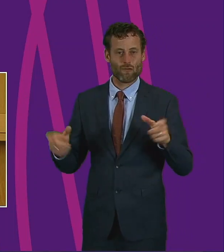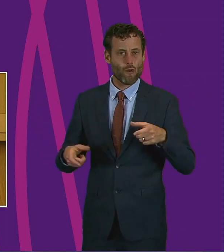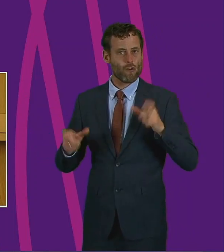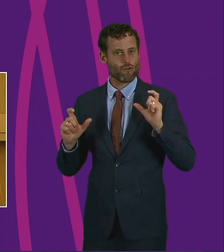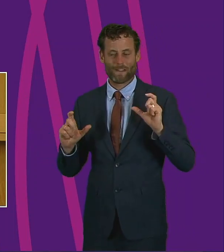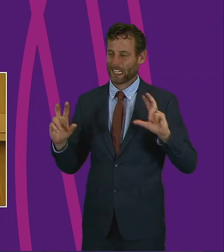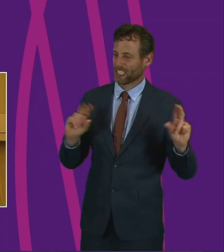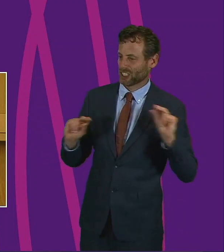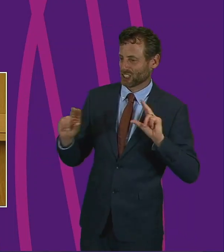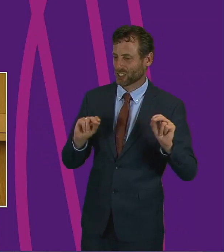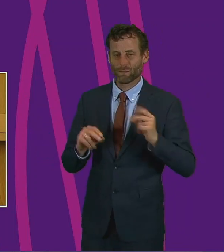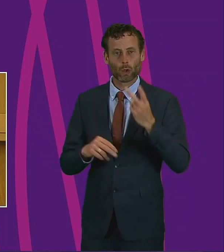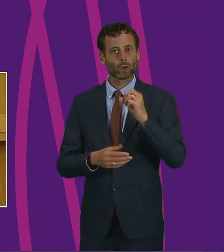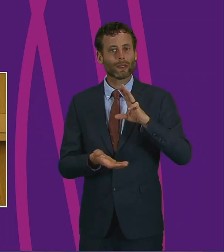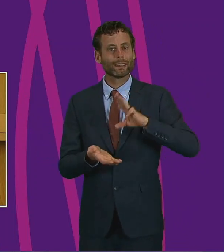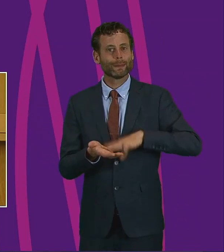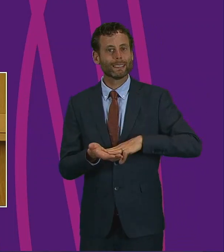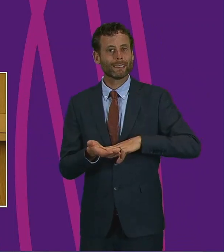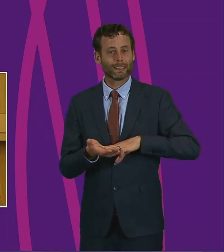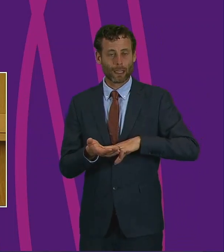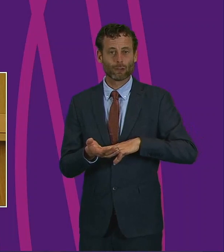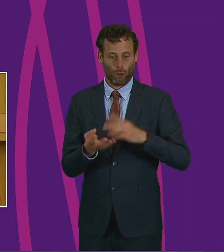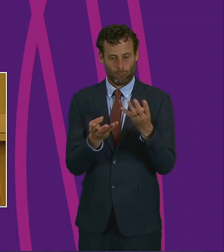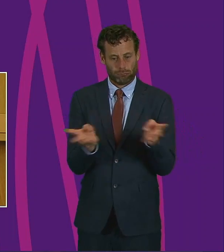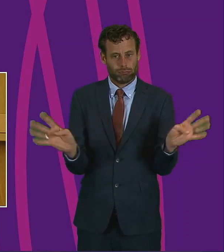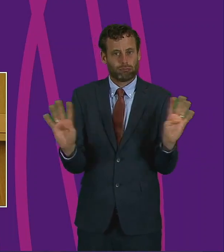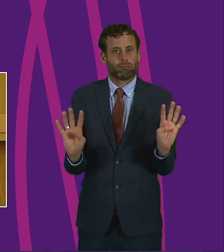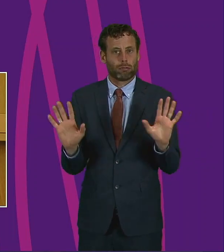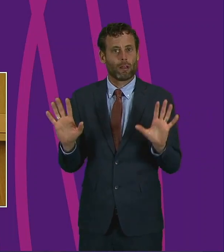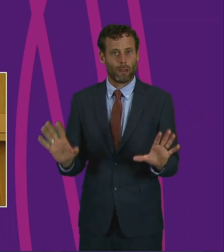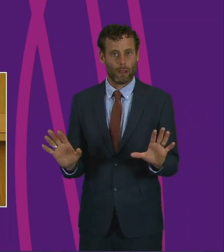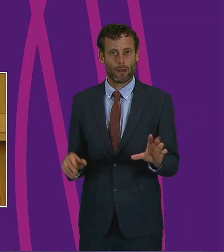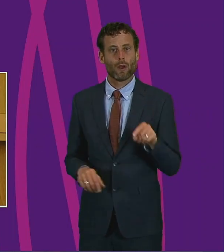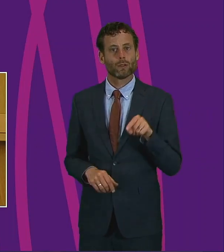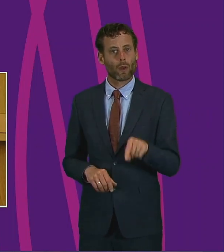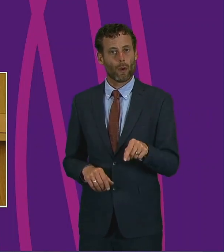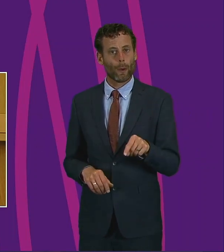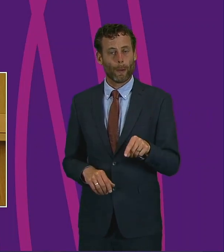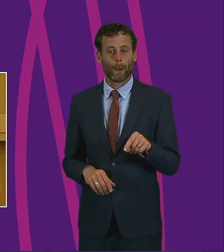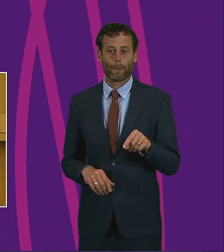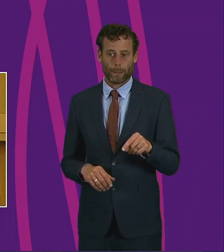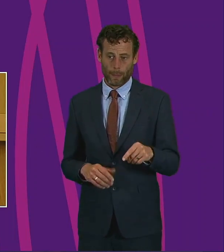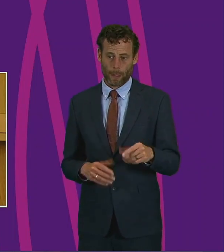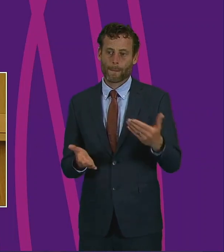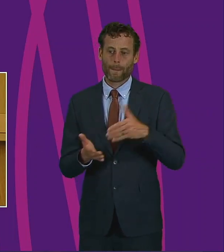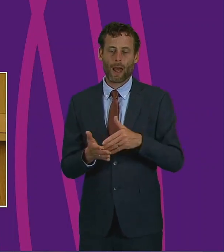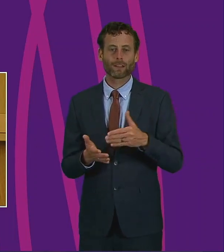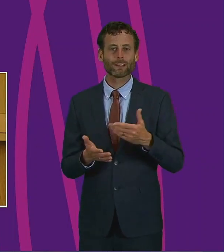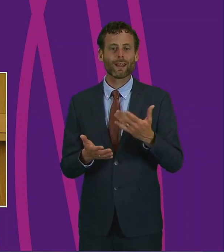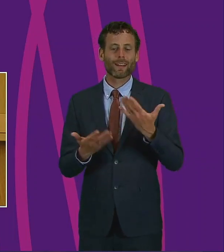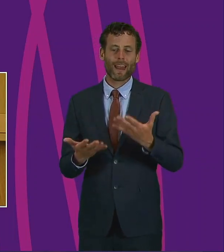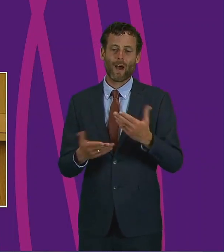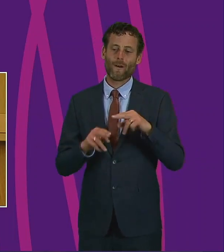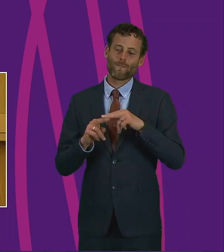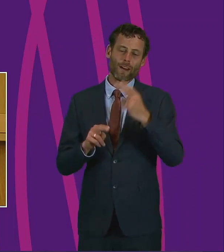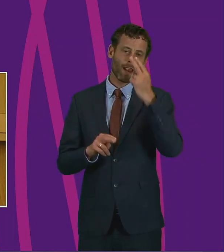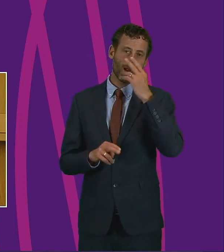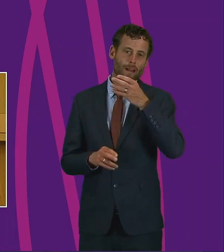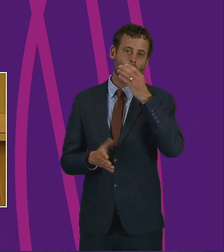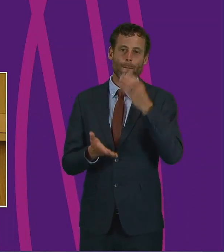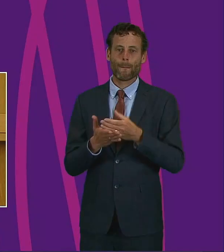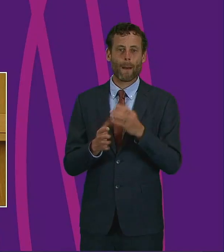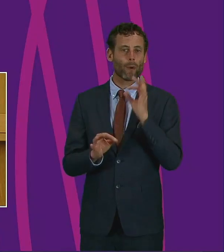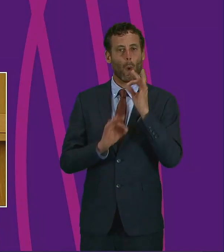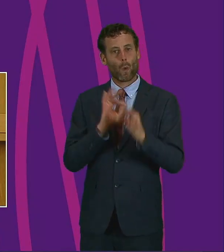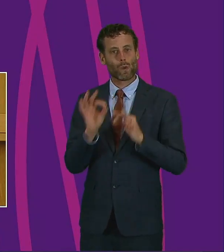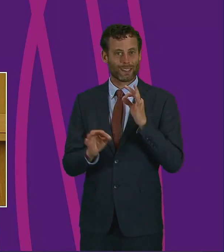20 minutes around the edge of our grove. More recently, we've extended that to a Friday night pub quiz. This virus has made firm friends of